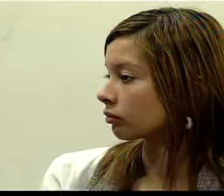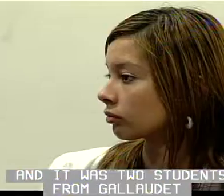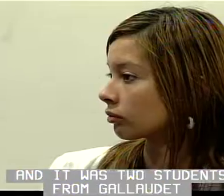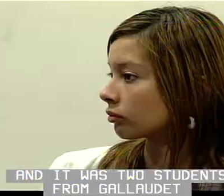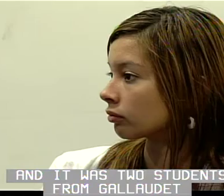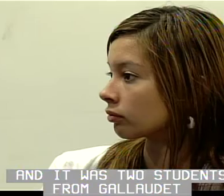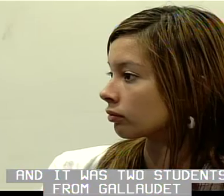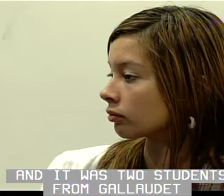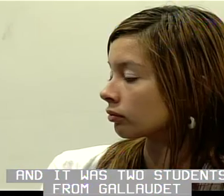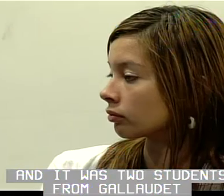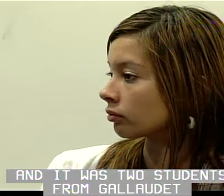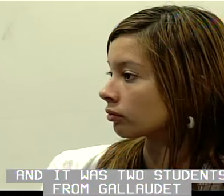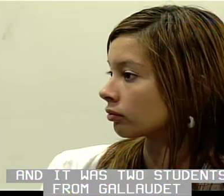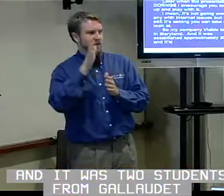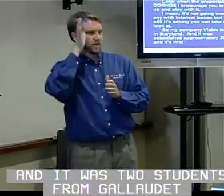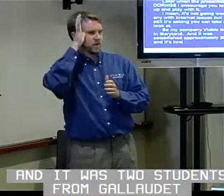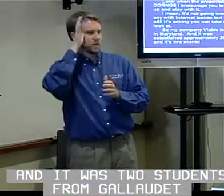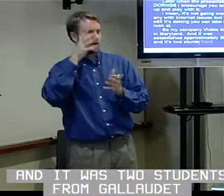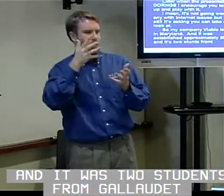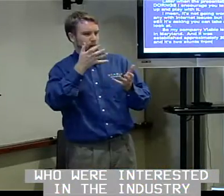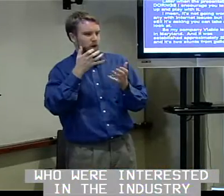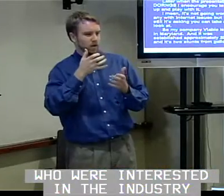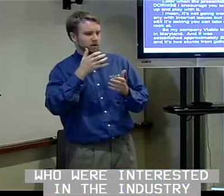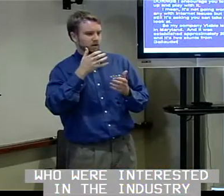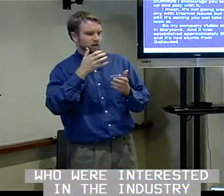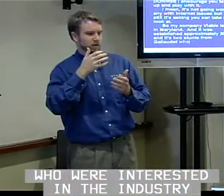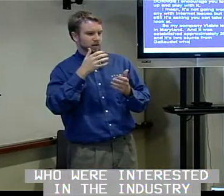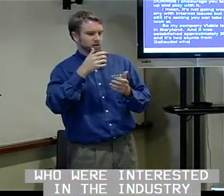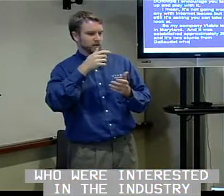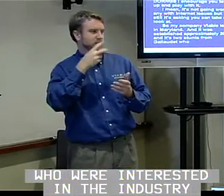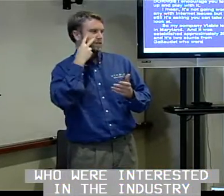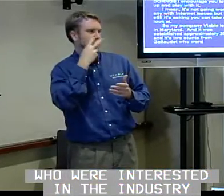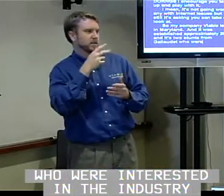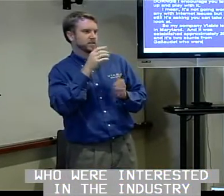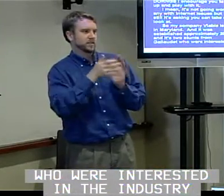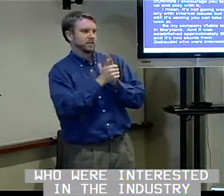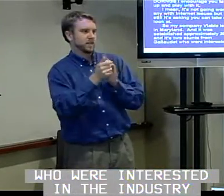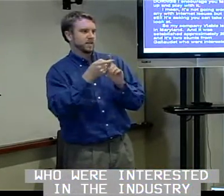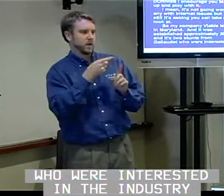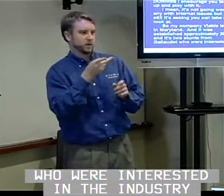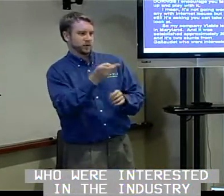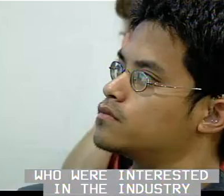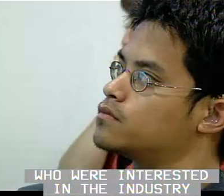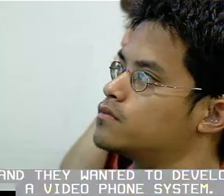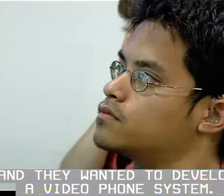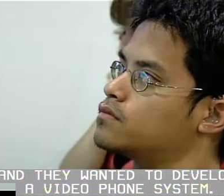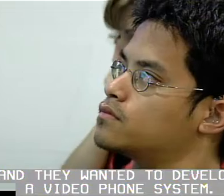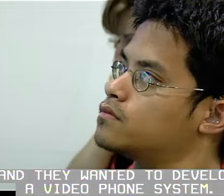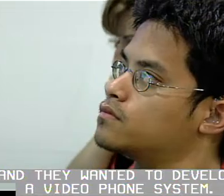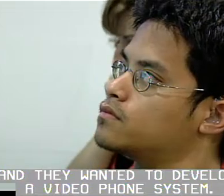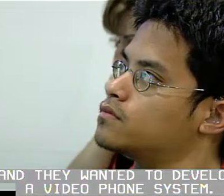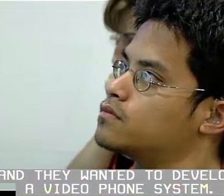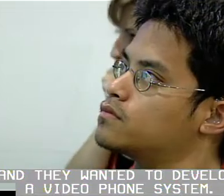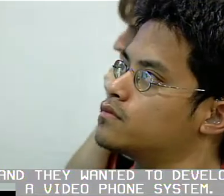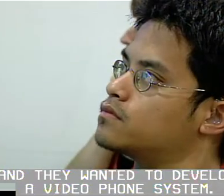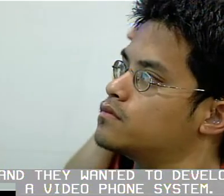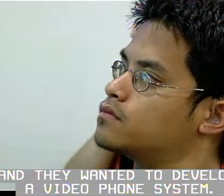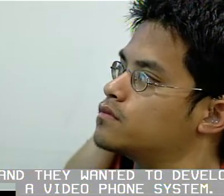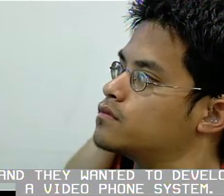And it was two students from Gallaudet who were interested in the industry, and they wanted to develop a video phone